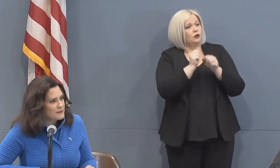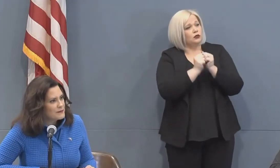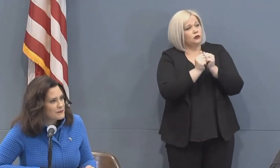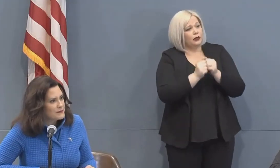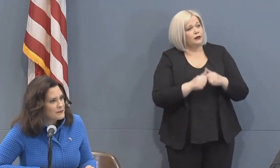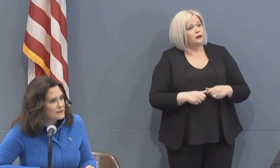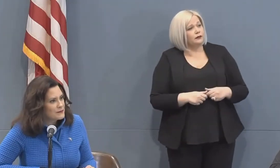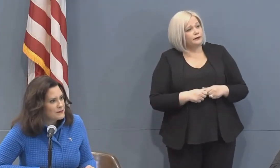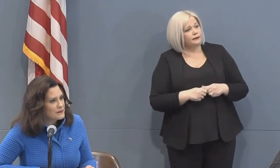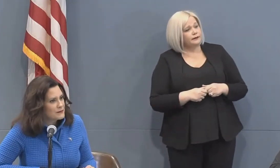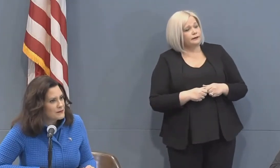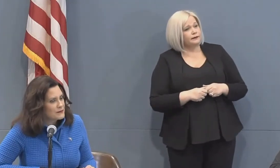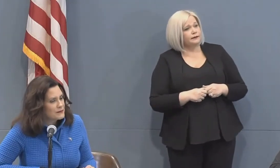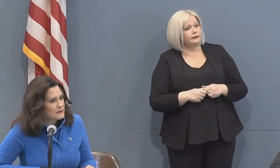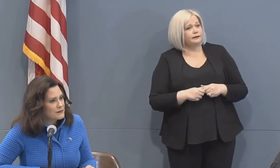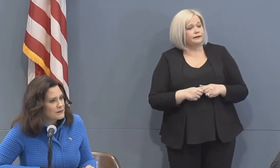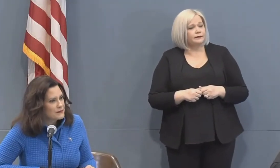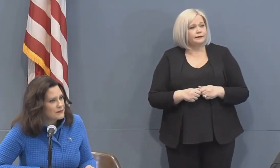on that